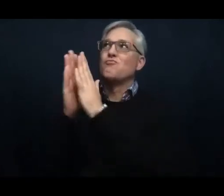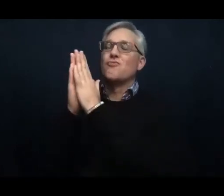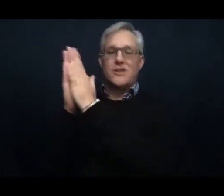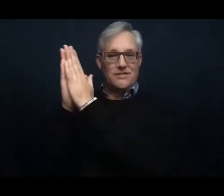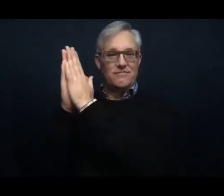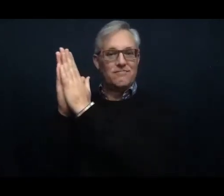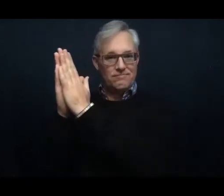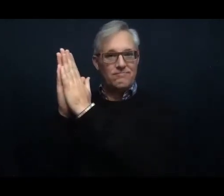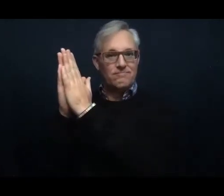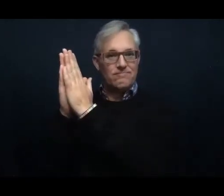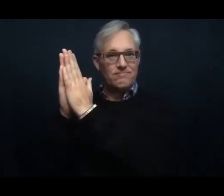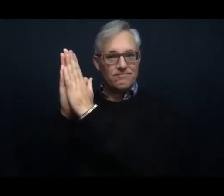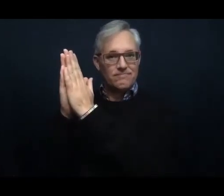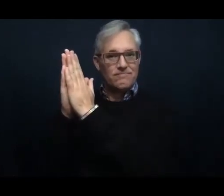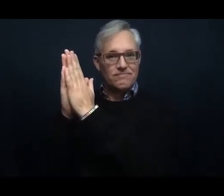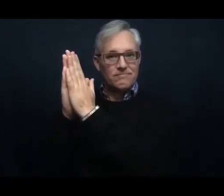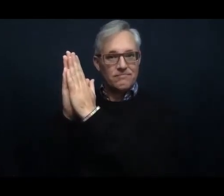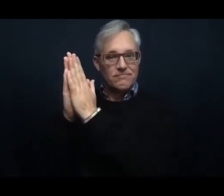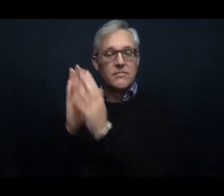And pray that there won't be violence.